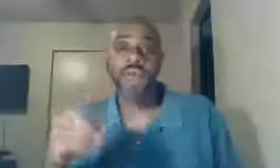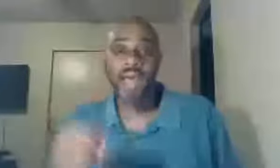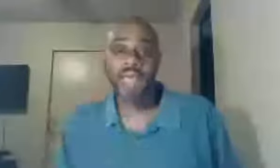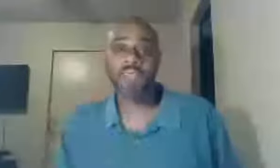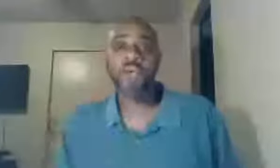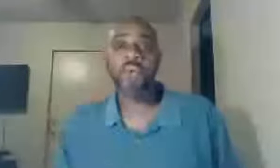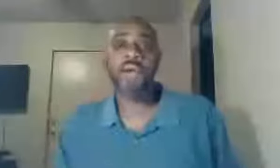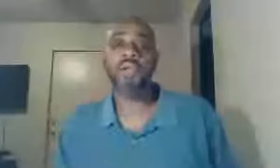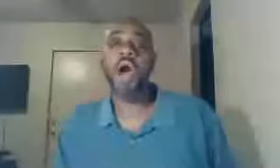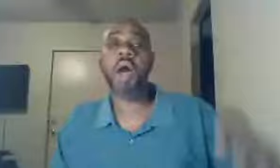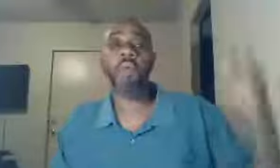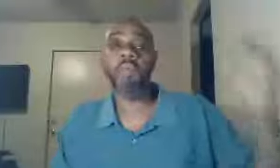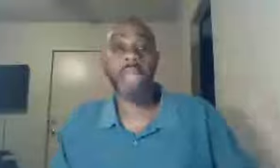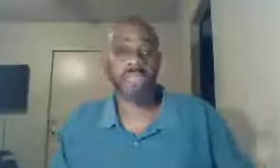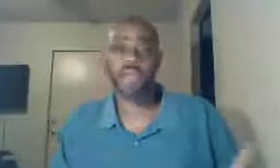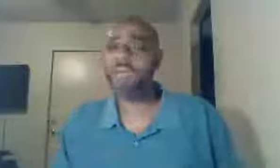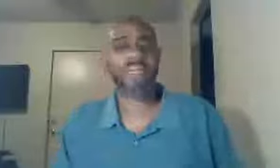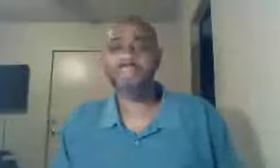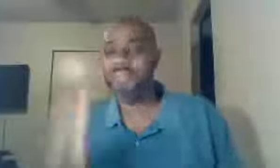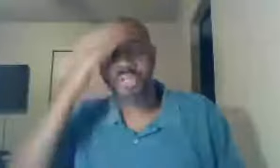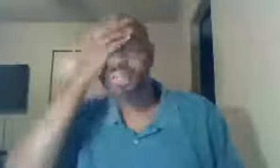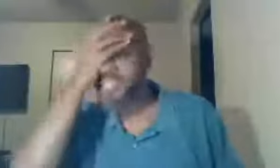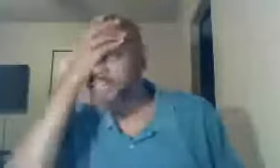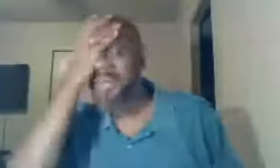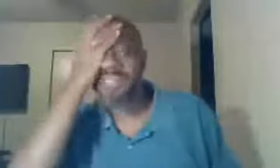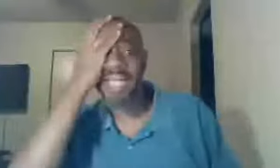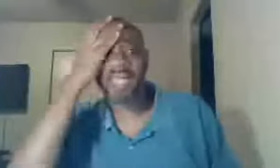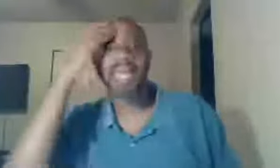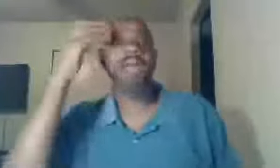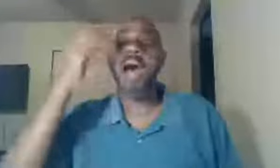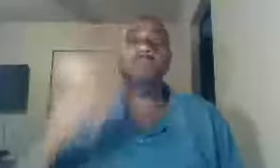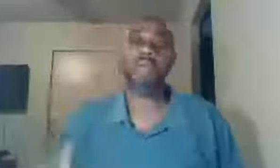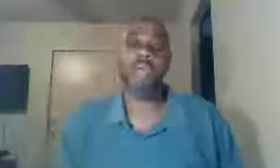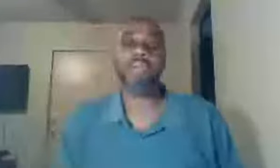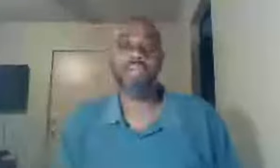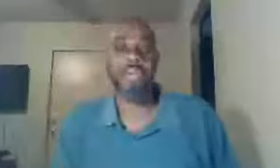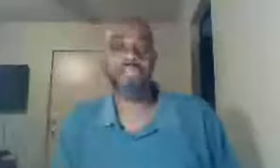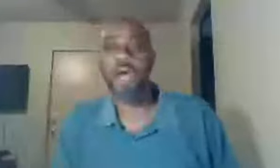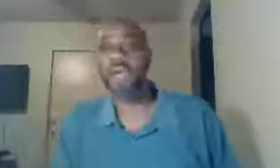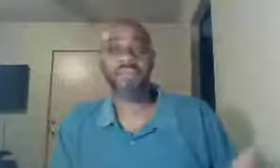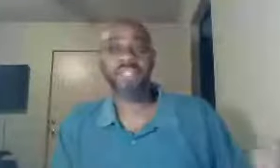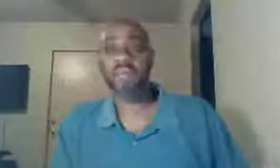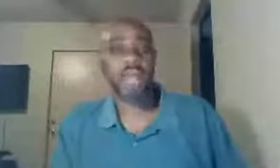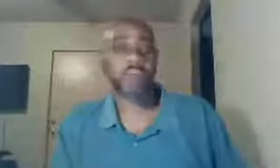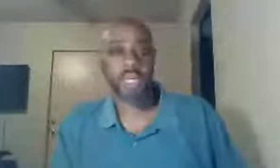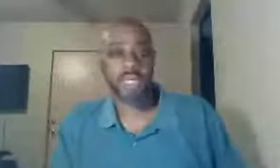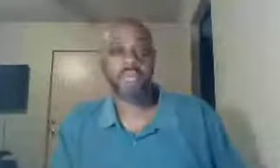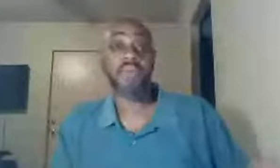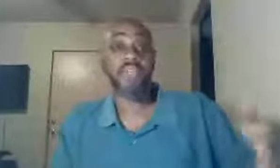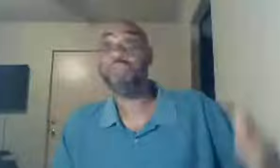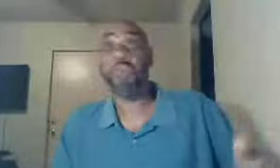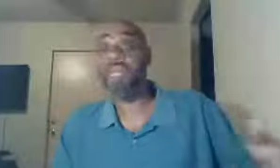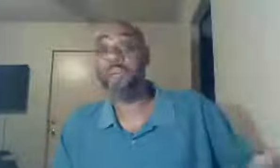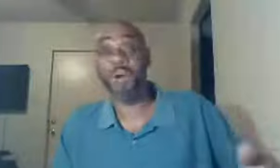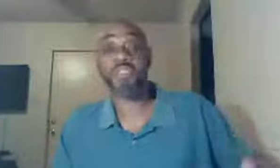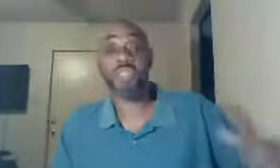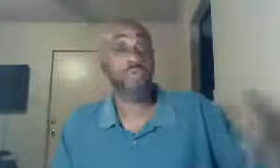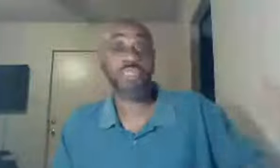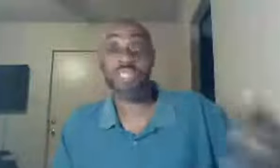find, well no I want amazing, I mean do you understand, what I'm saying, I want amazing grace, y'all never sing, what I want to hear, and this will be a person, who sits